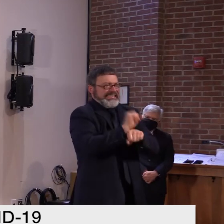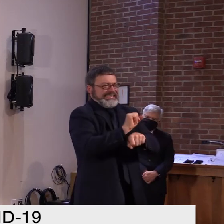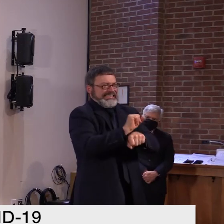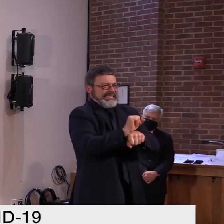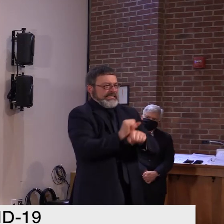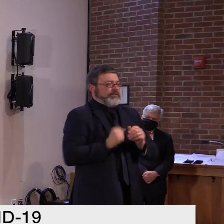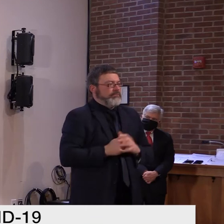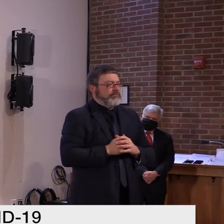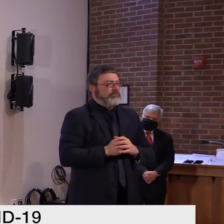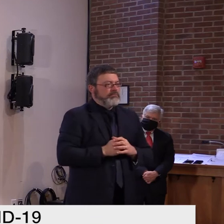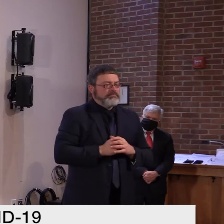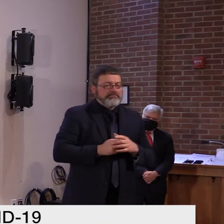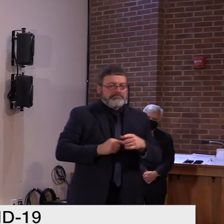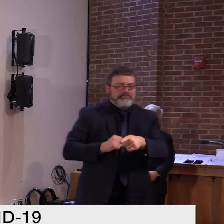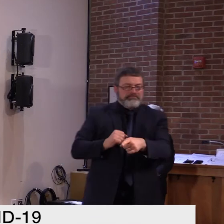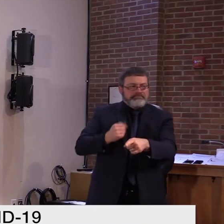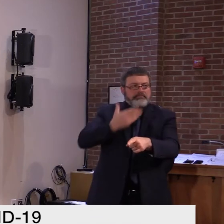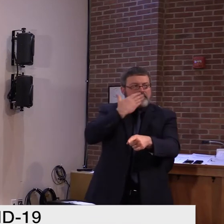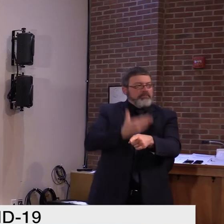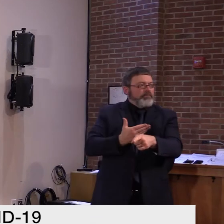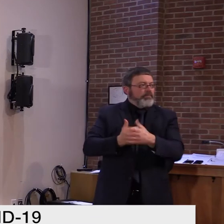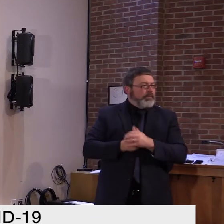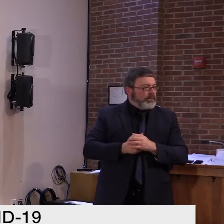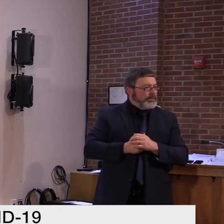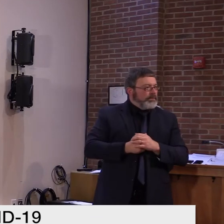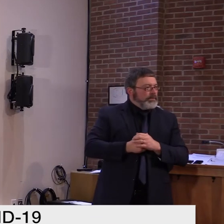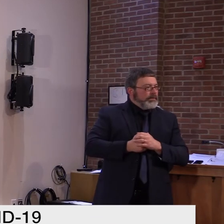Thank you. Eric, the Times Argus.